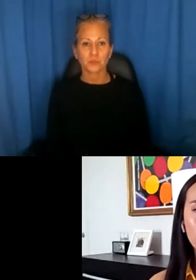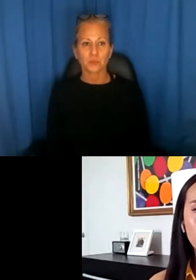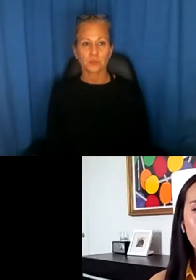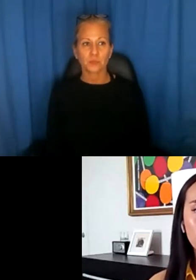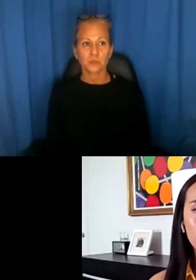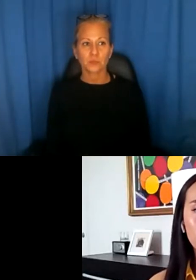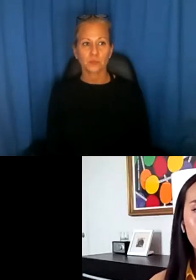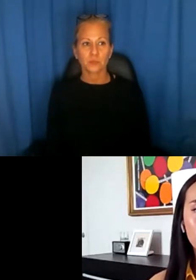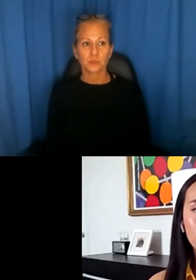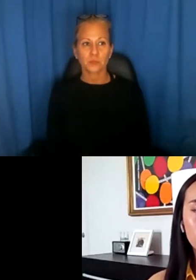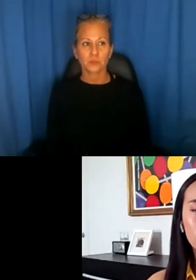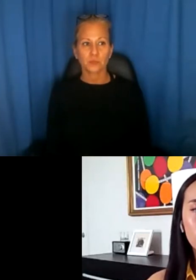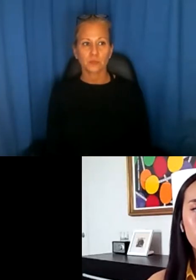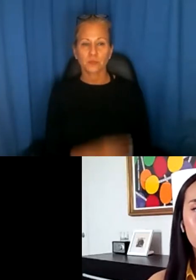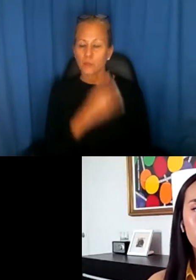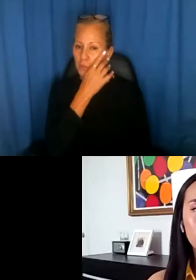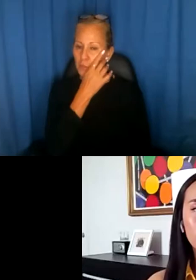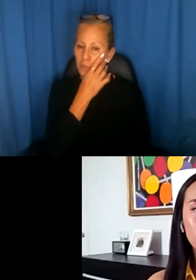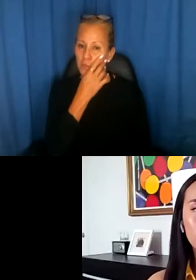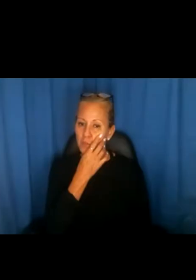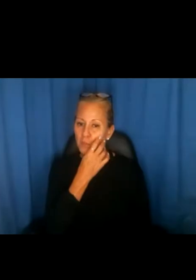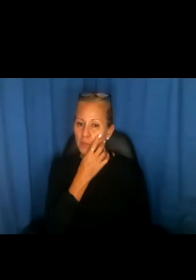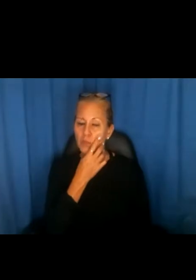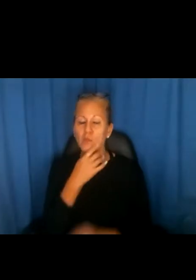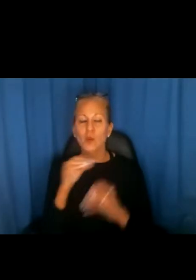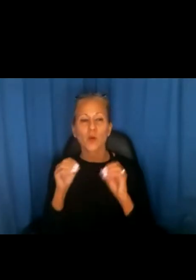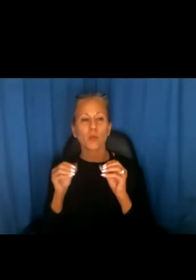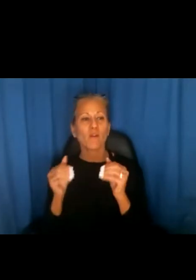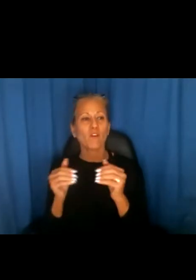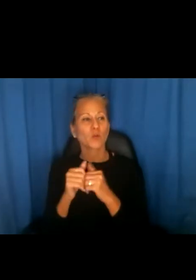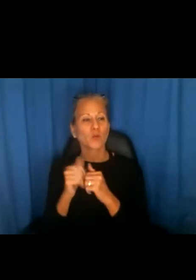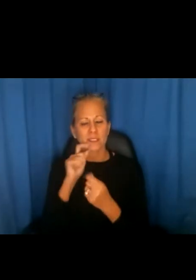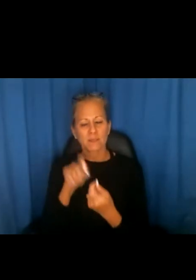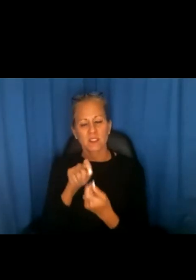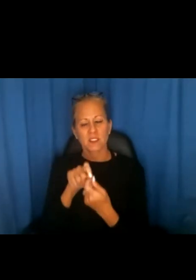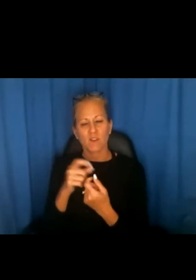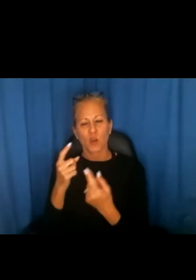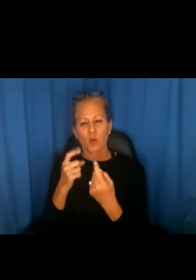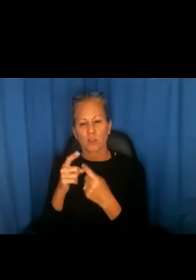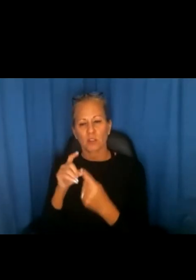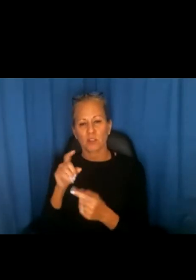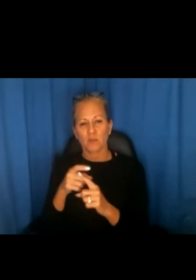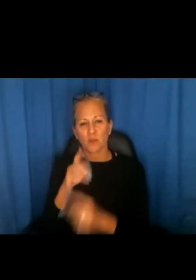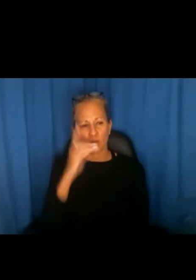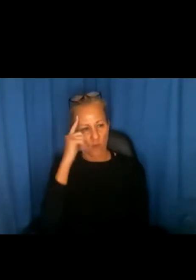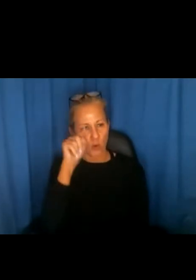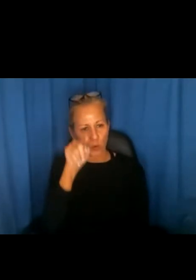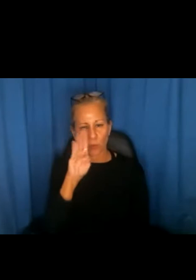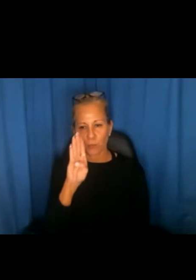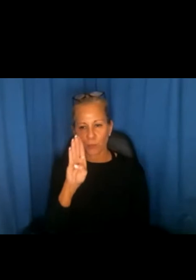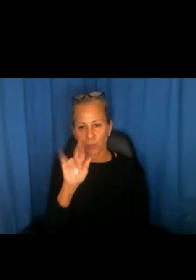Great. Thank you. So let's move on to a specific question that came in for Brian around the real estate